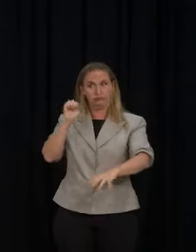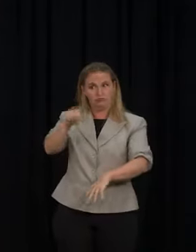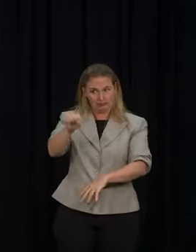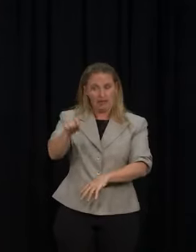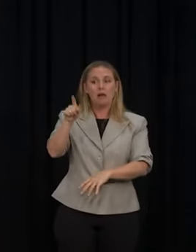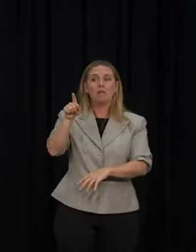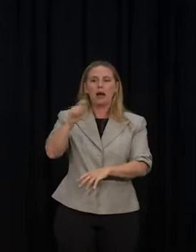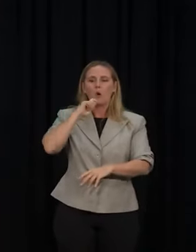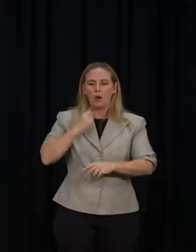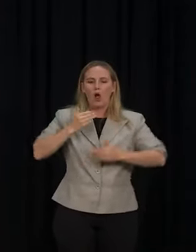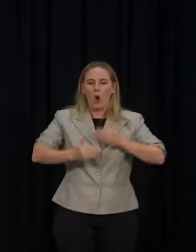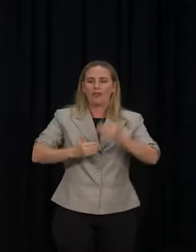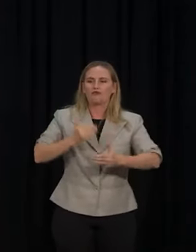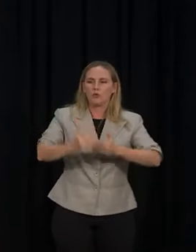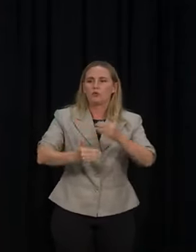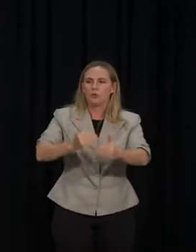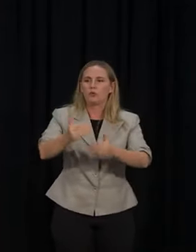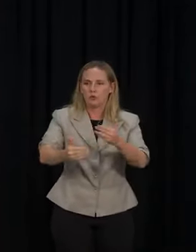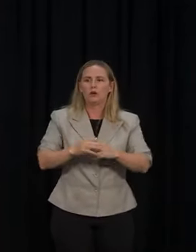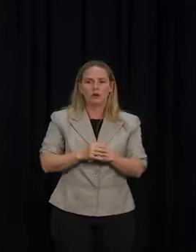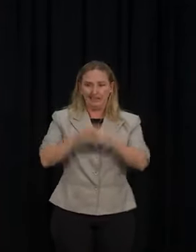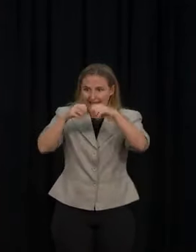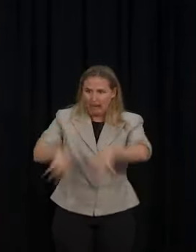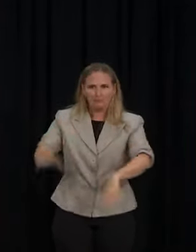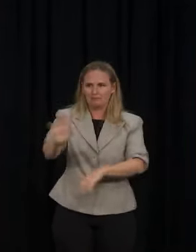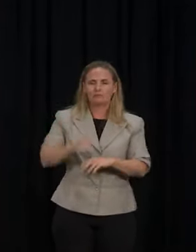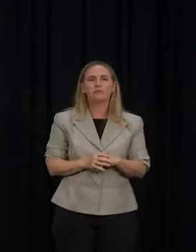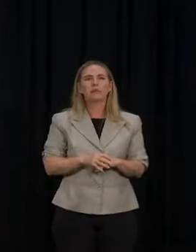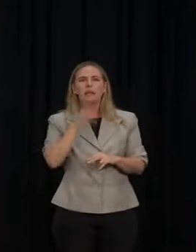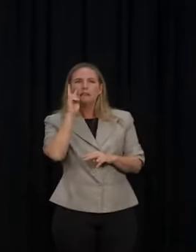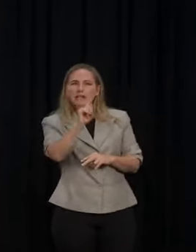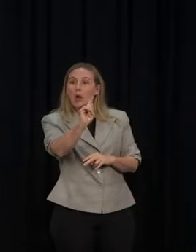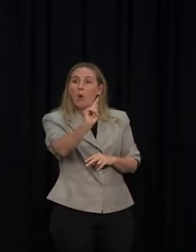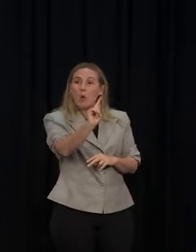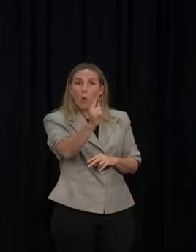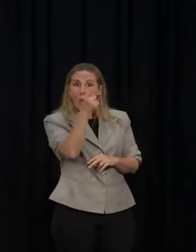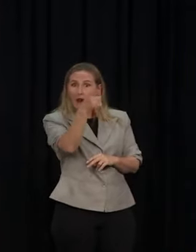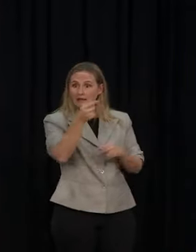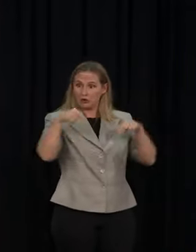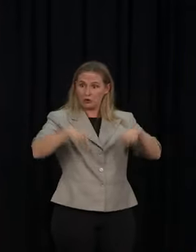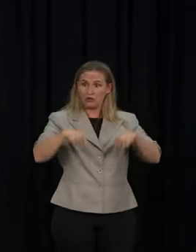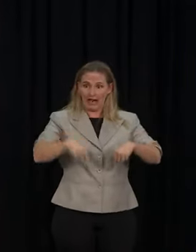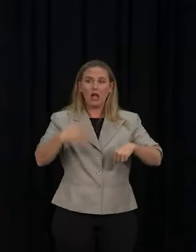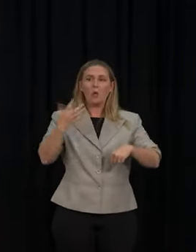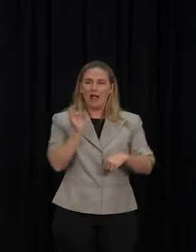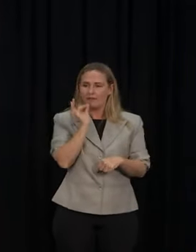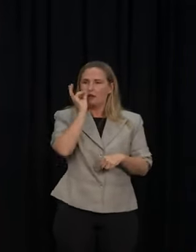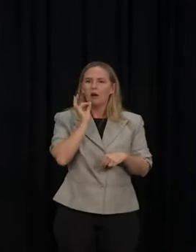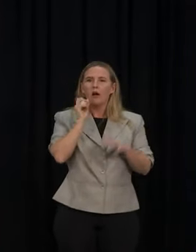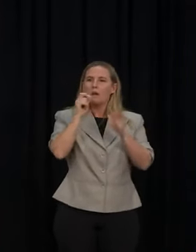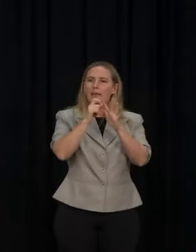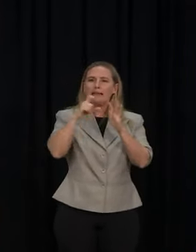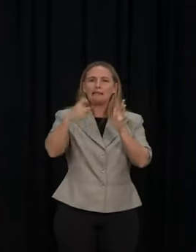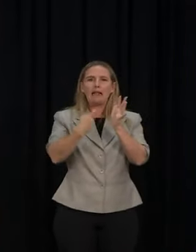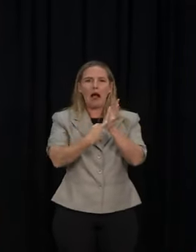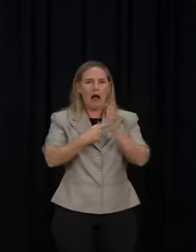from happening. But what is what is happening in Auckland today? Because you'll see we have overall enough PCR capacity. The issue is